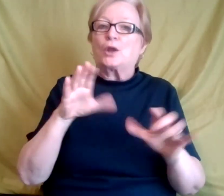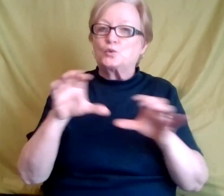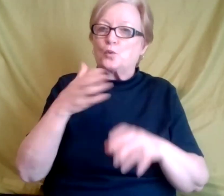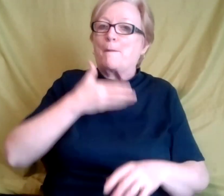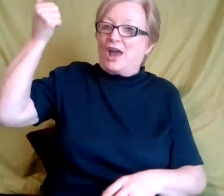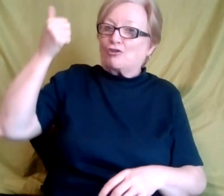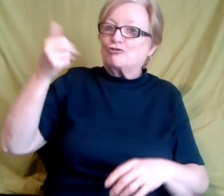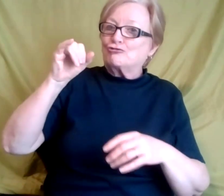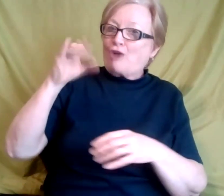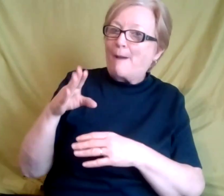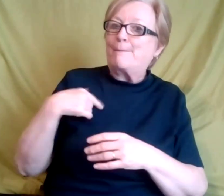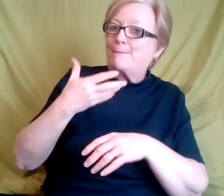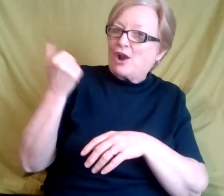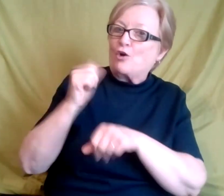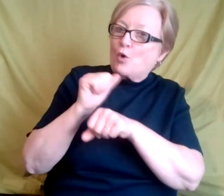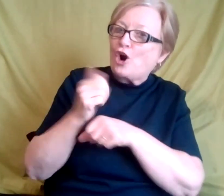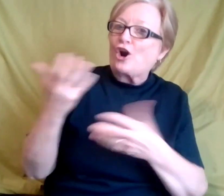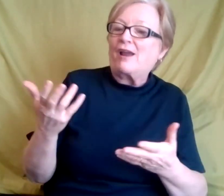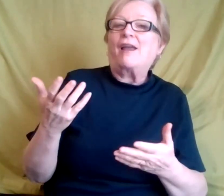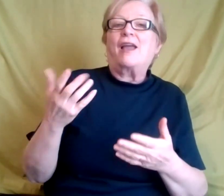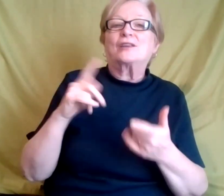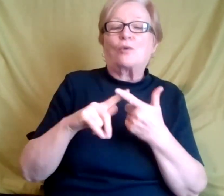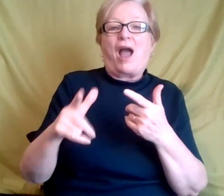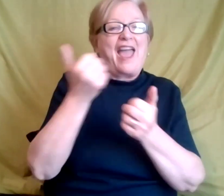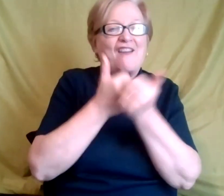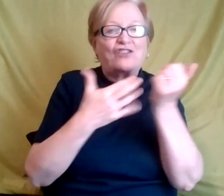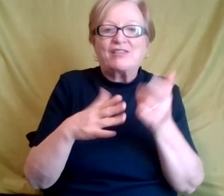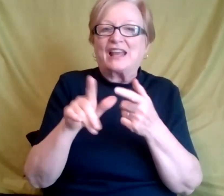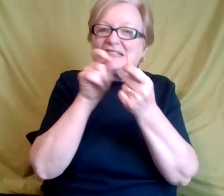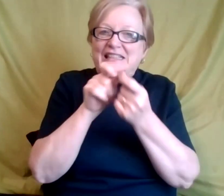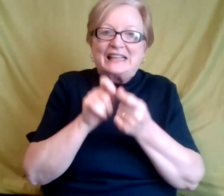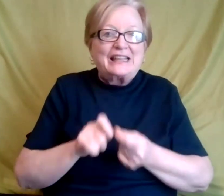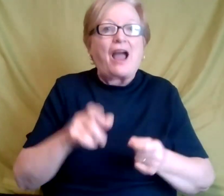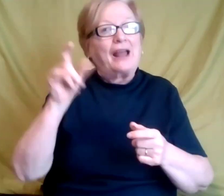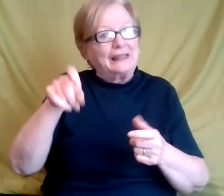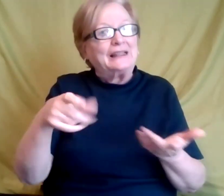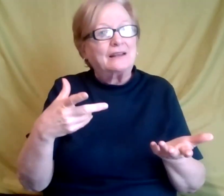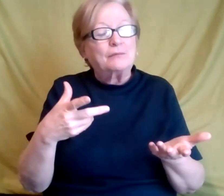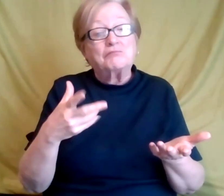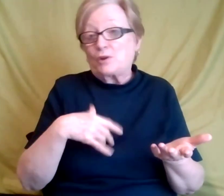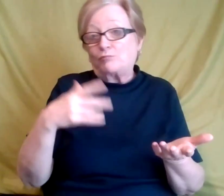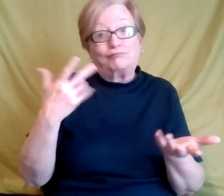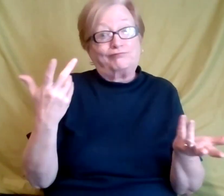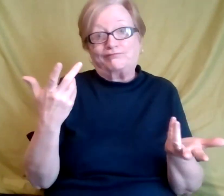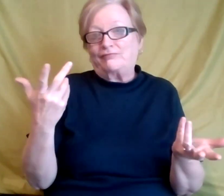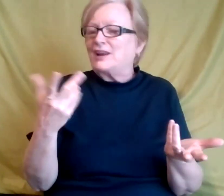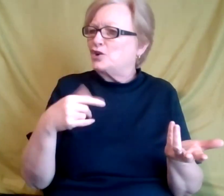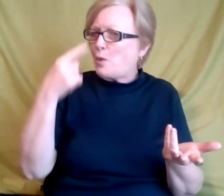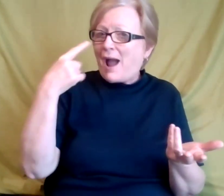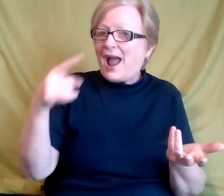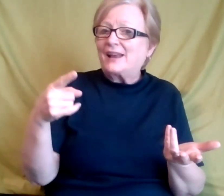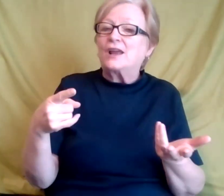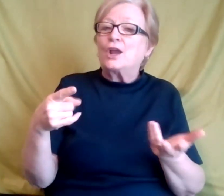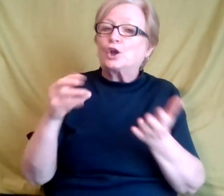go through everything detail by detail. So if I say, you know, well, you know, if you can just put that in writing